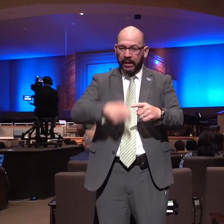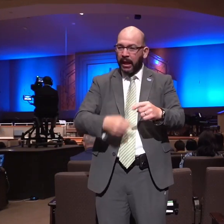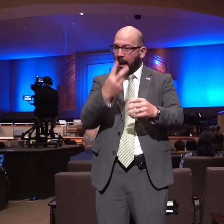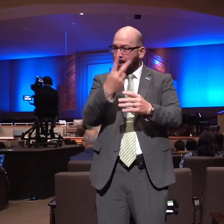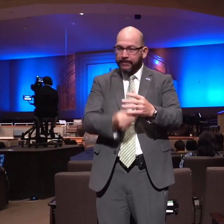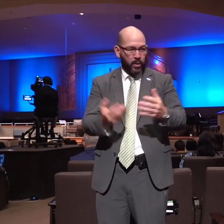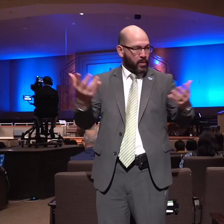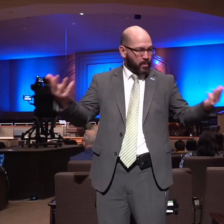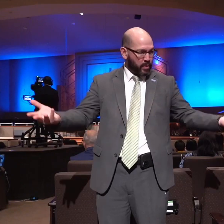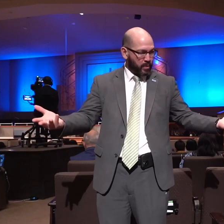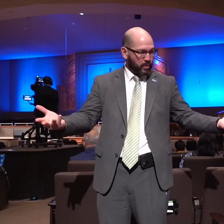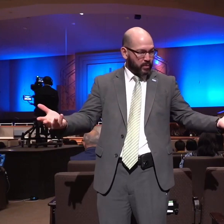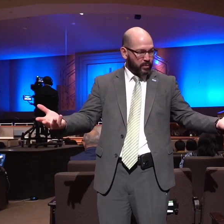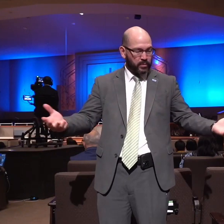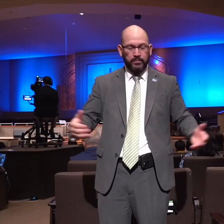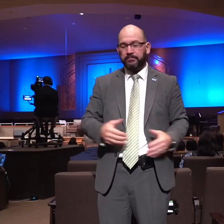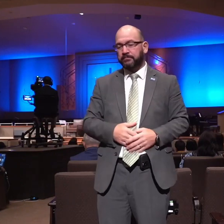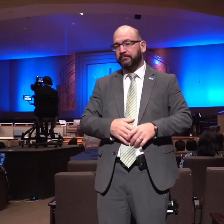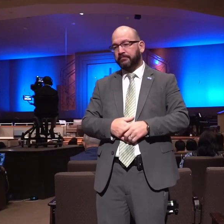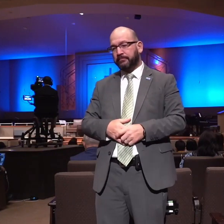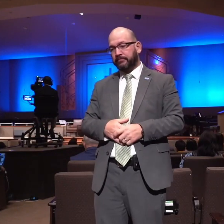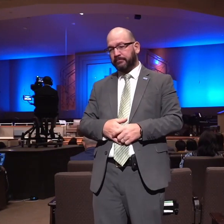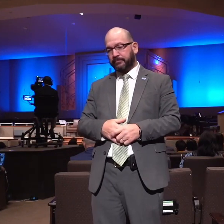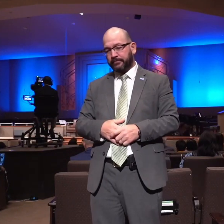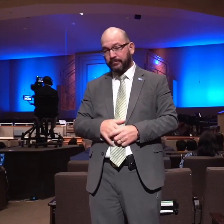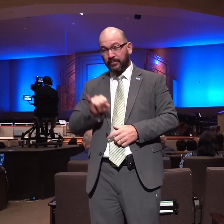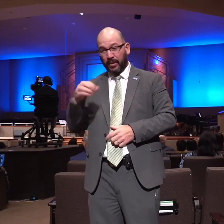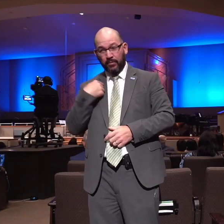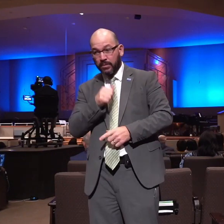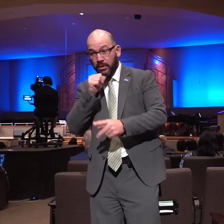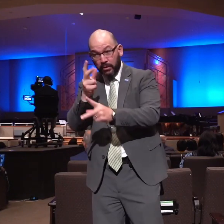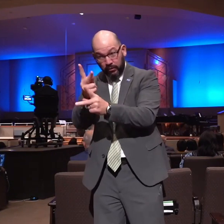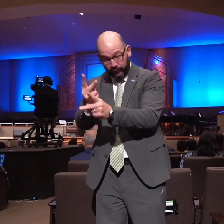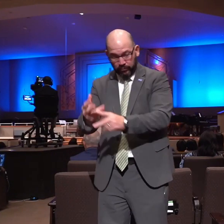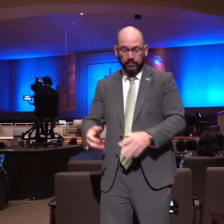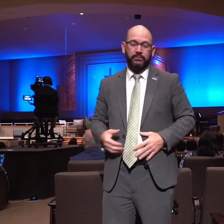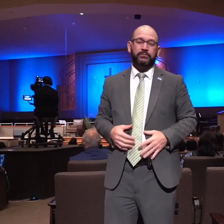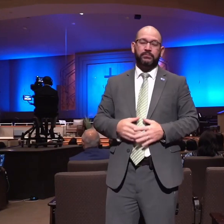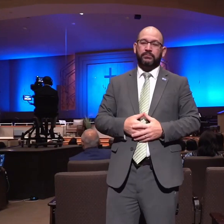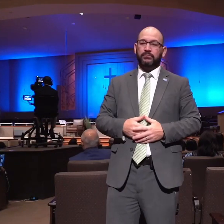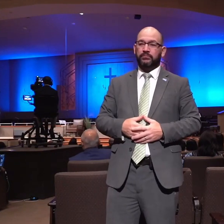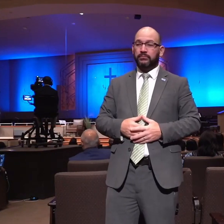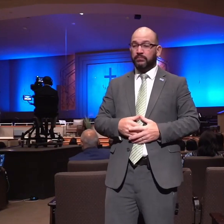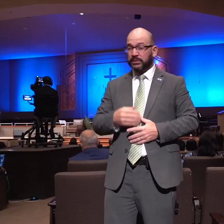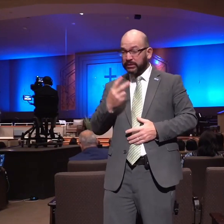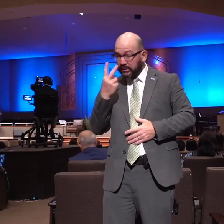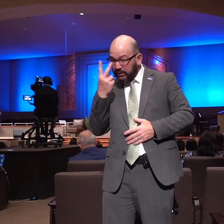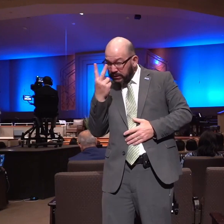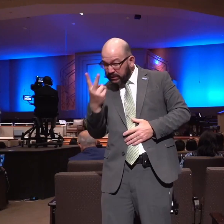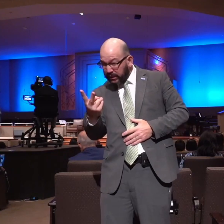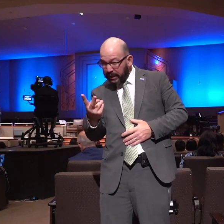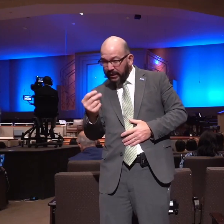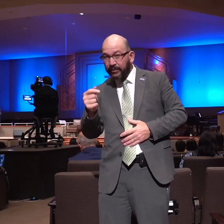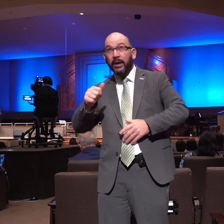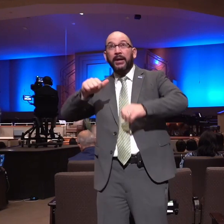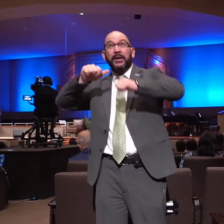that you would if we're not careful we see a little blessing of god in our life